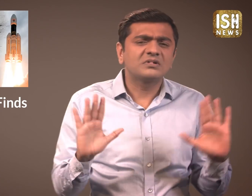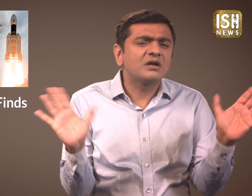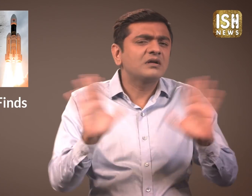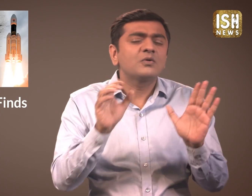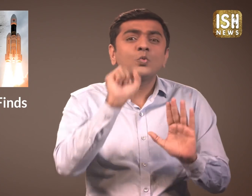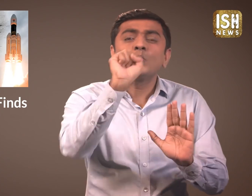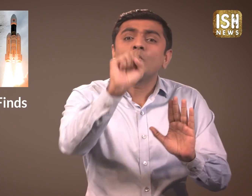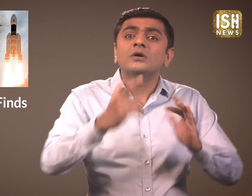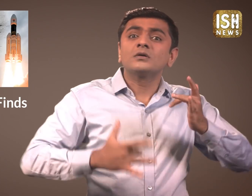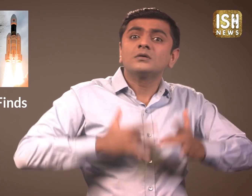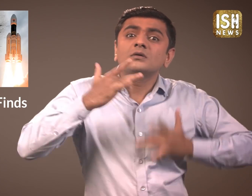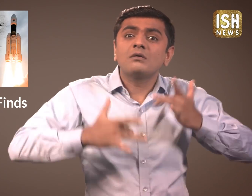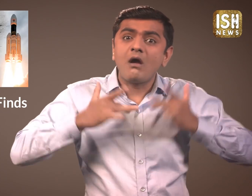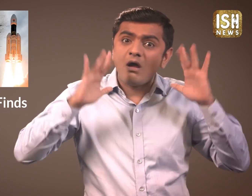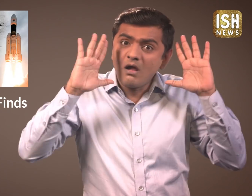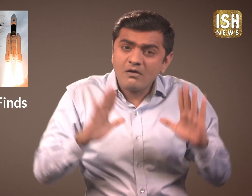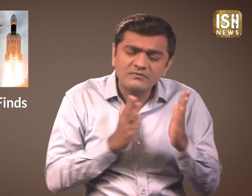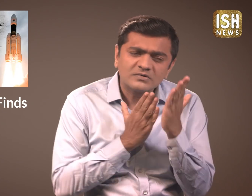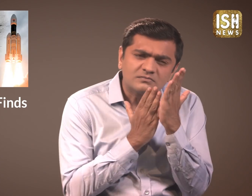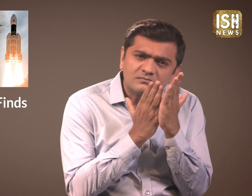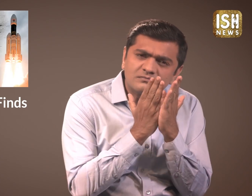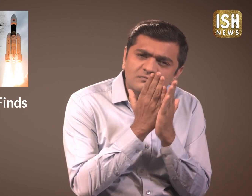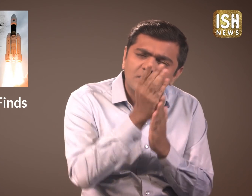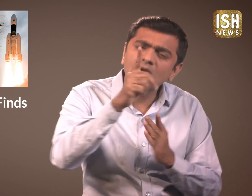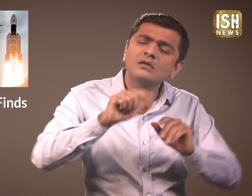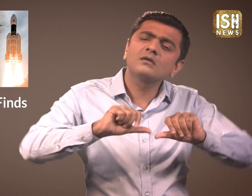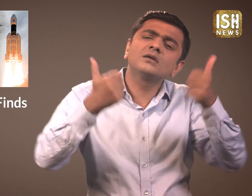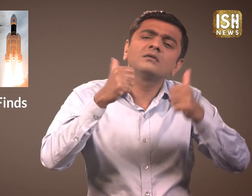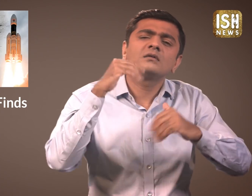If you follow your interests passionately, you will be successful.